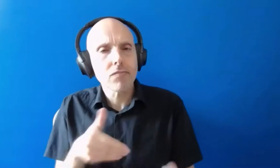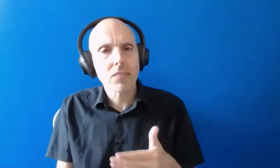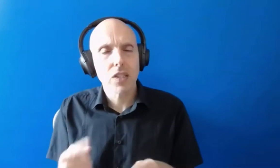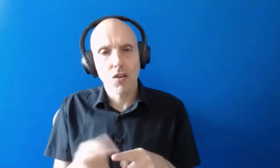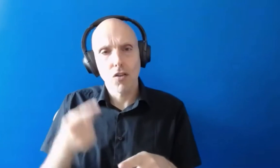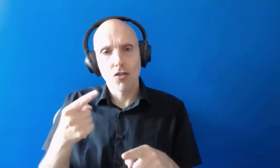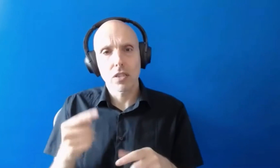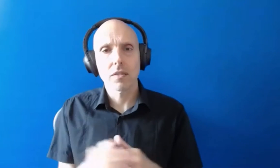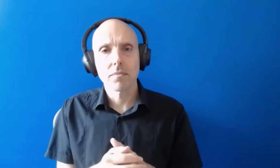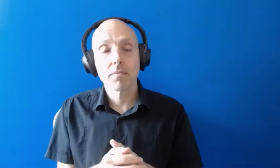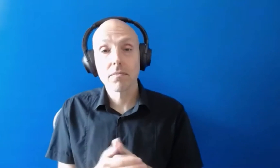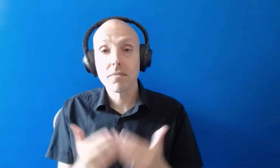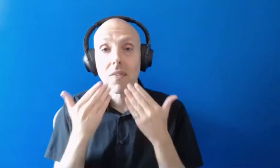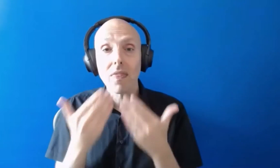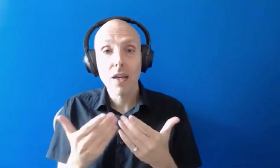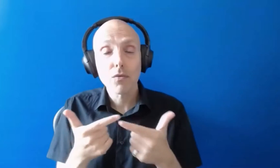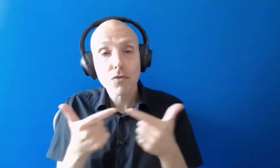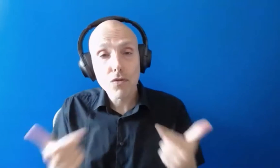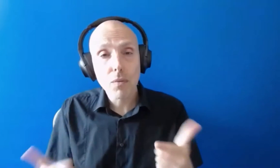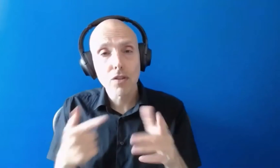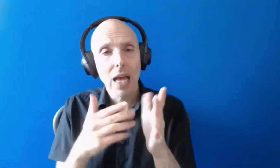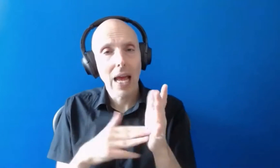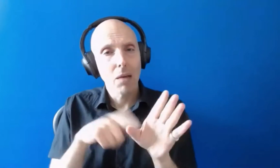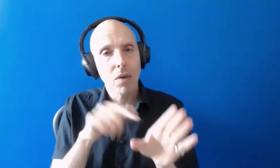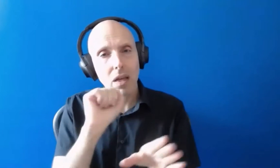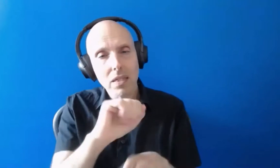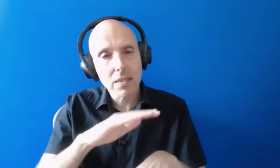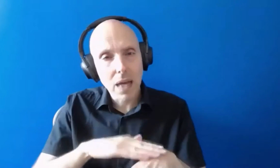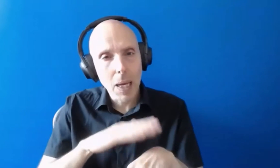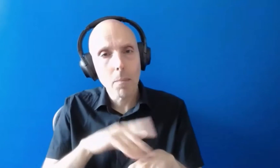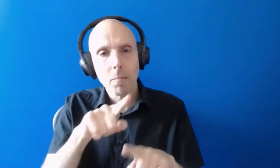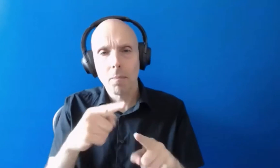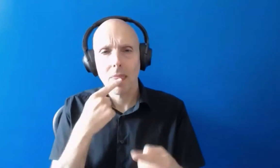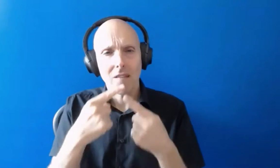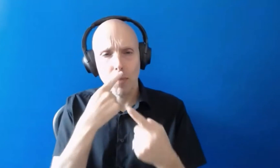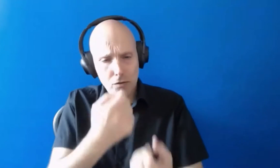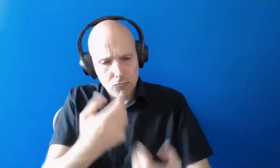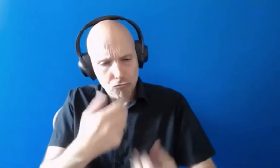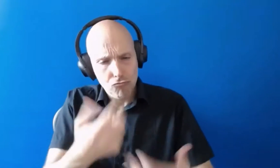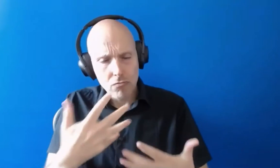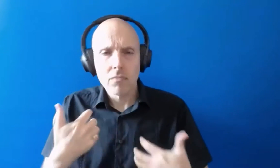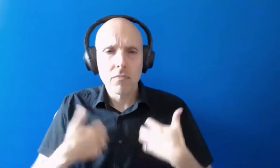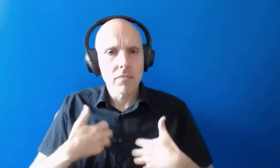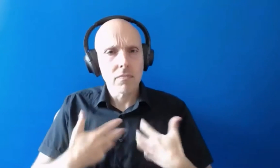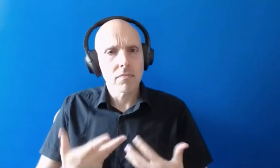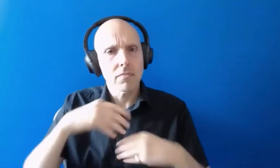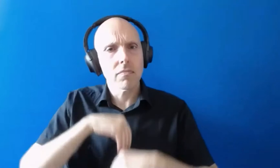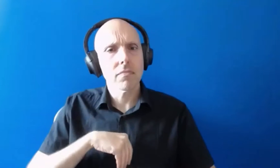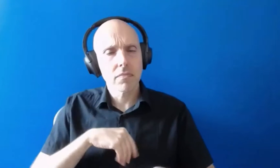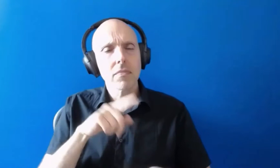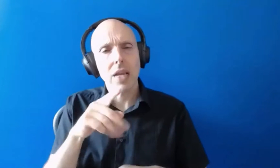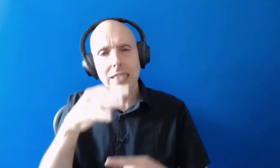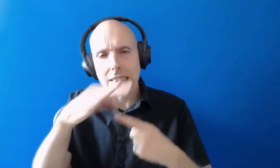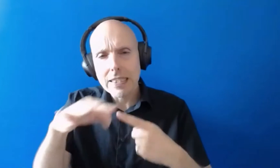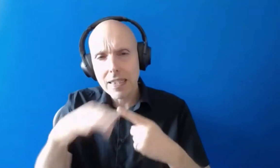thank you so much amy for for your for time for your really informative presentation and for those really detailed